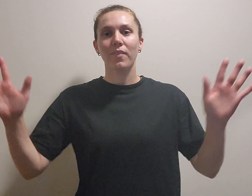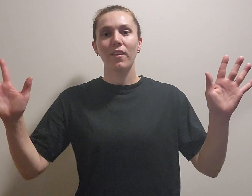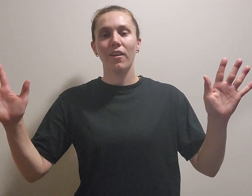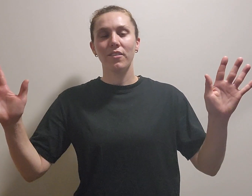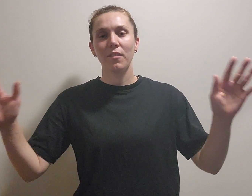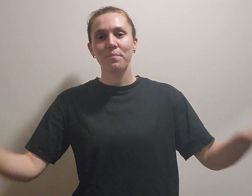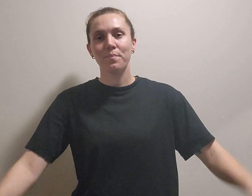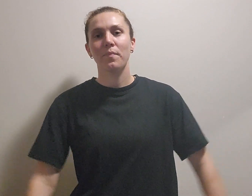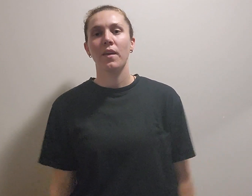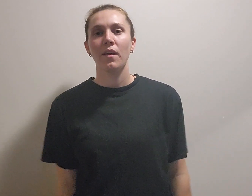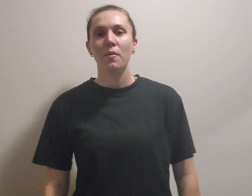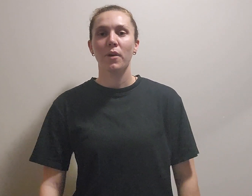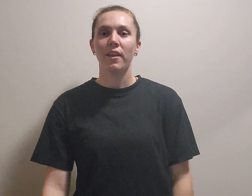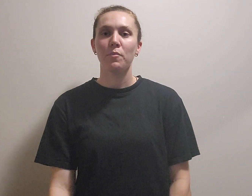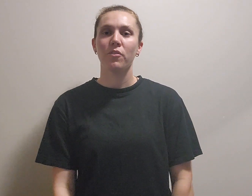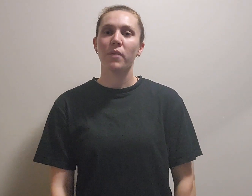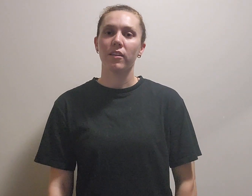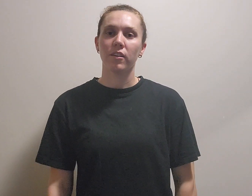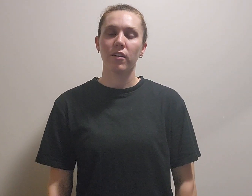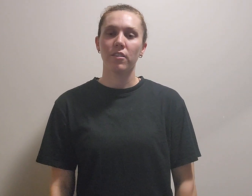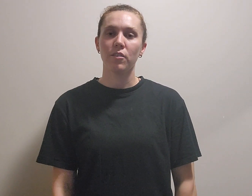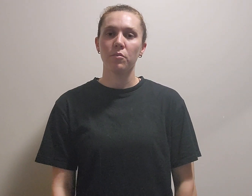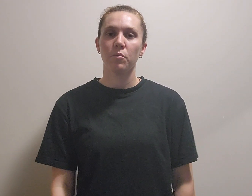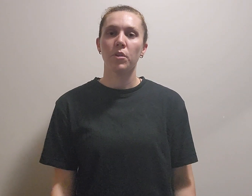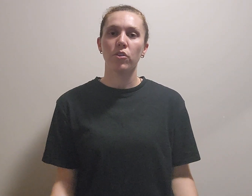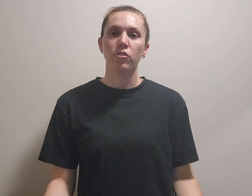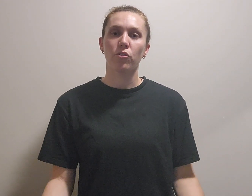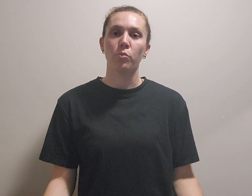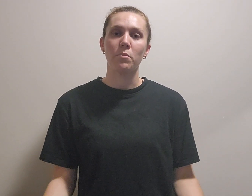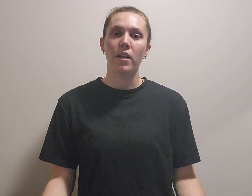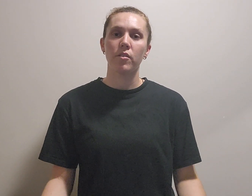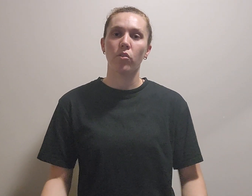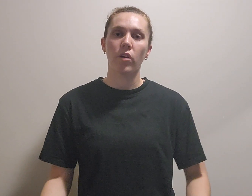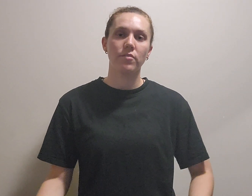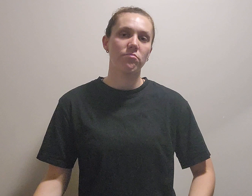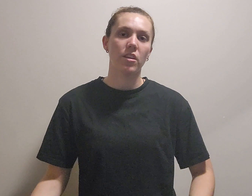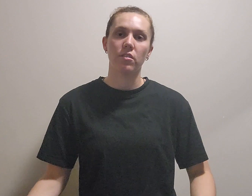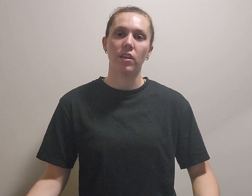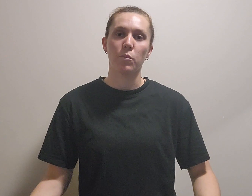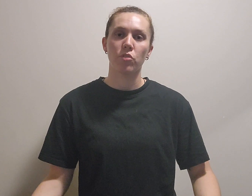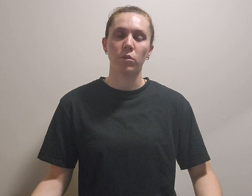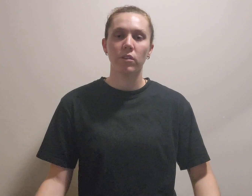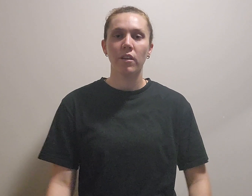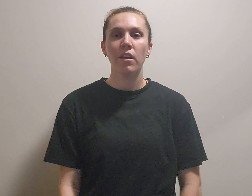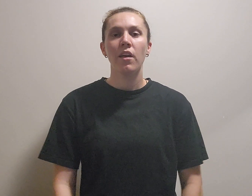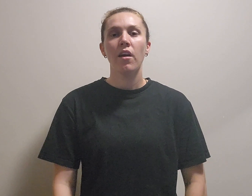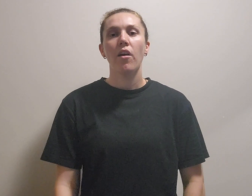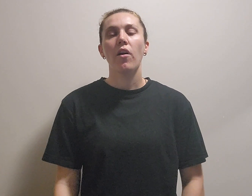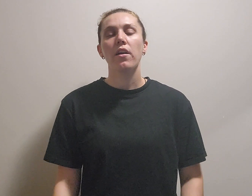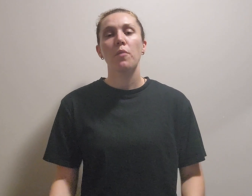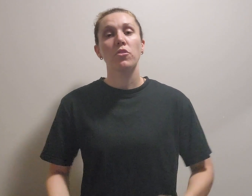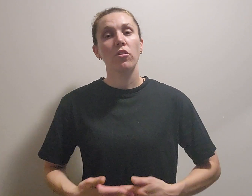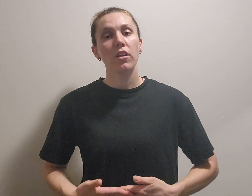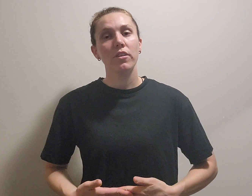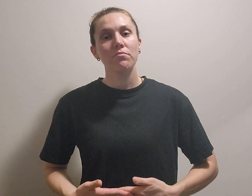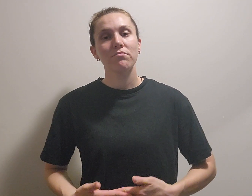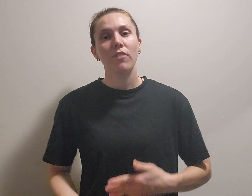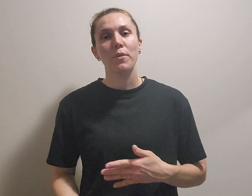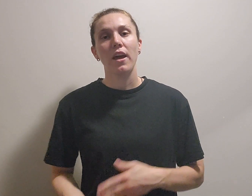Hi team, my name is Madeline Carthew but you can just call me Maddie or I tend to think I'm in trouble. I am a dog lover, I'm an